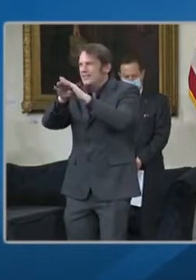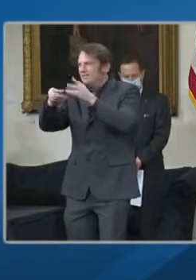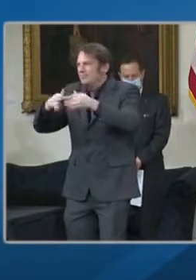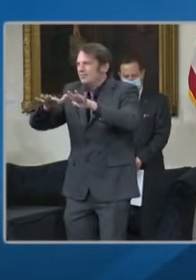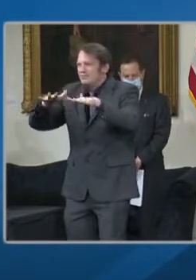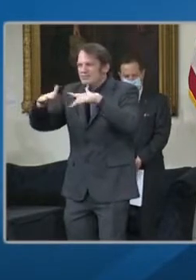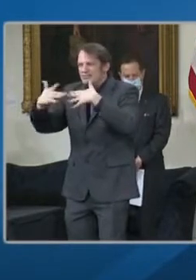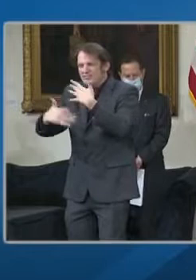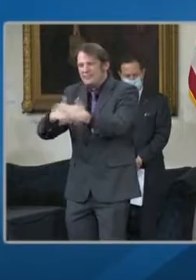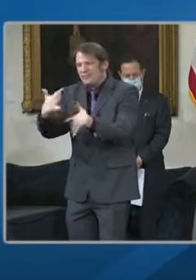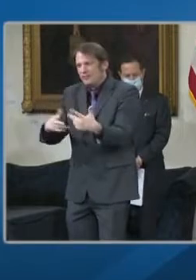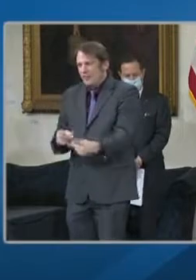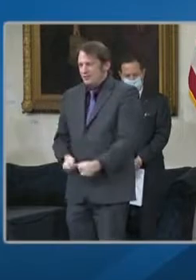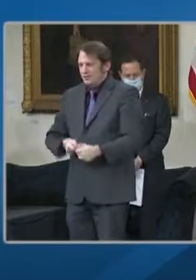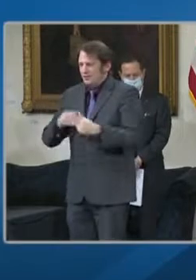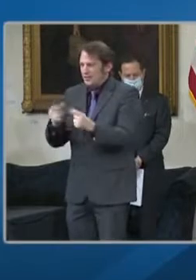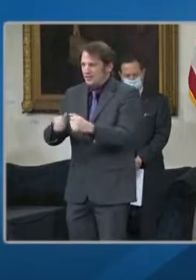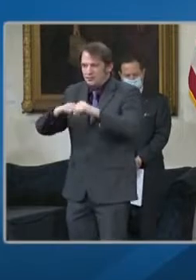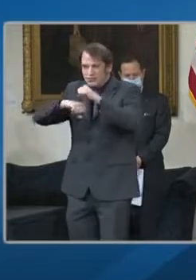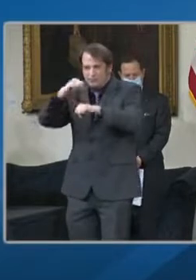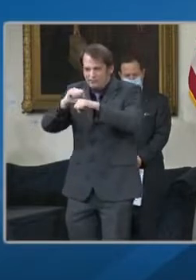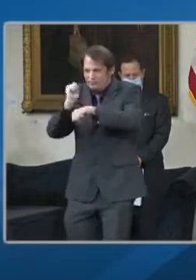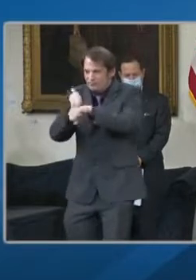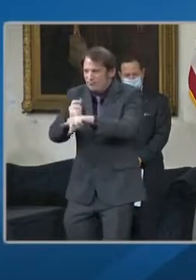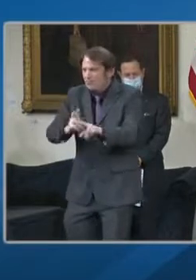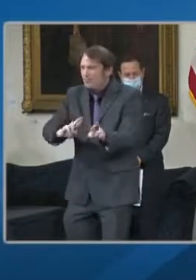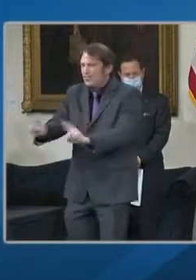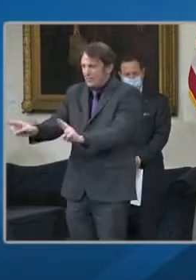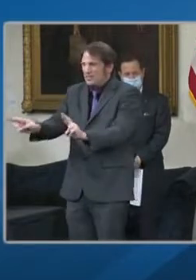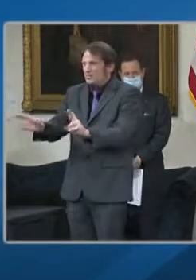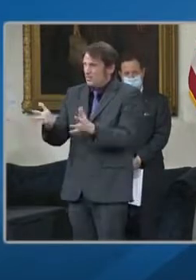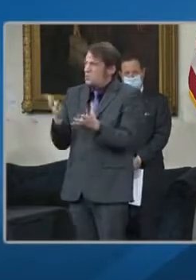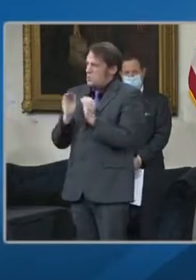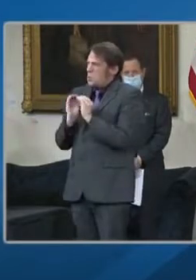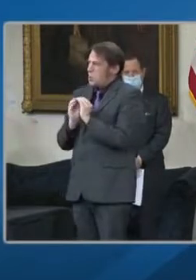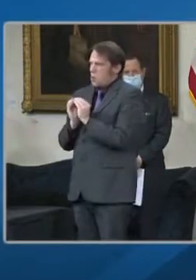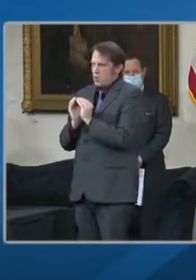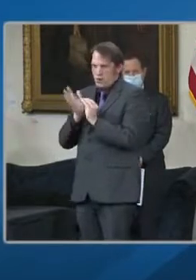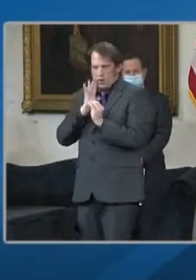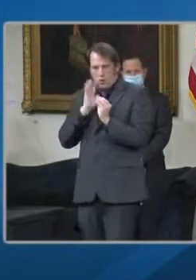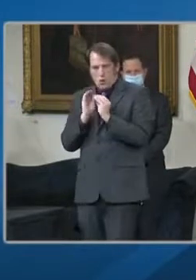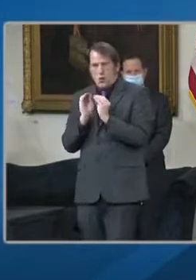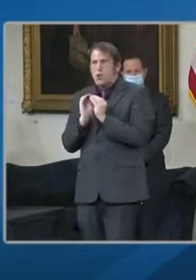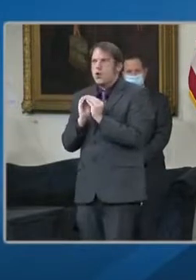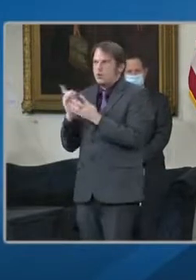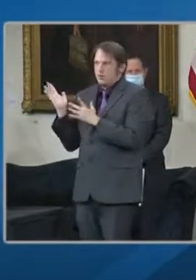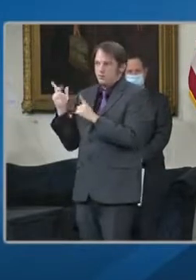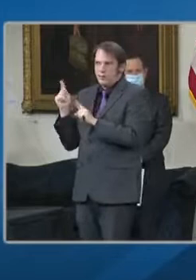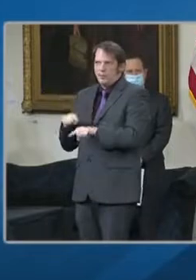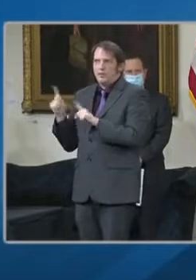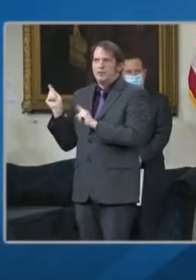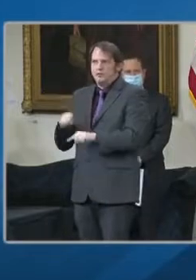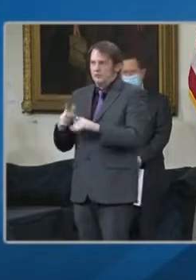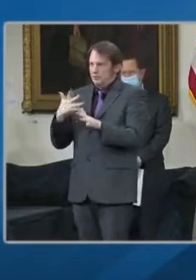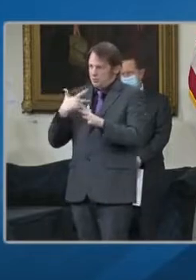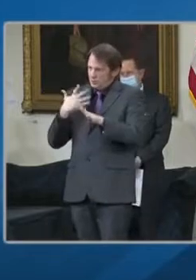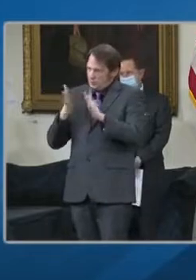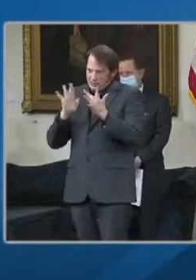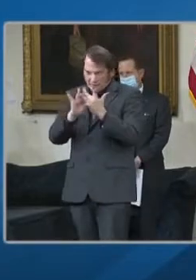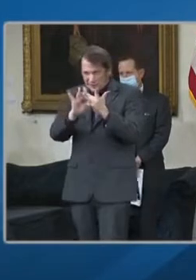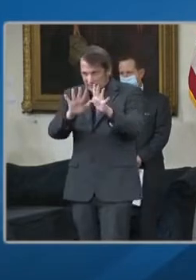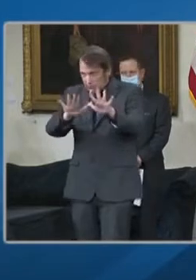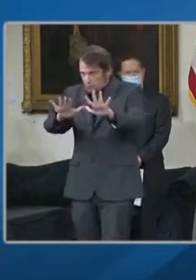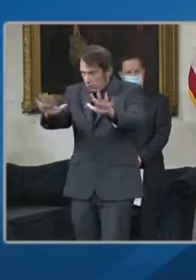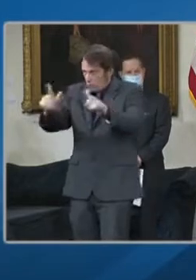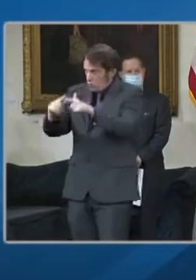we're being promised the increased supply to be able to vaccinate every Marylander in the next couple months.